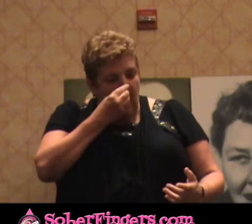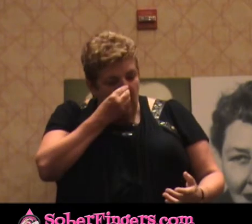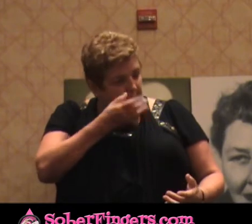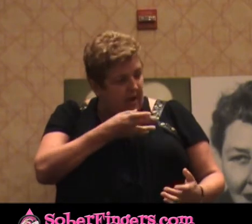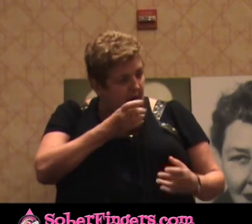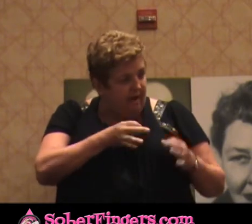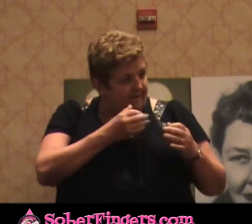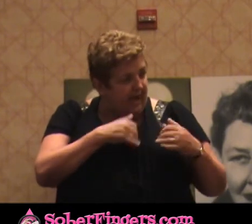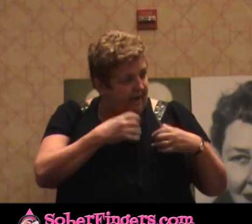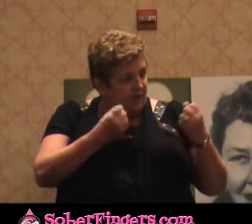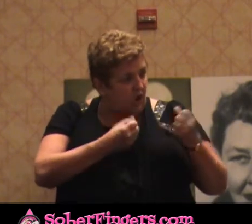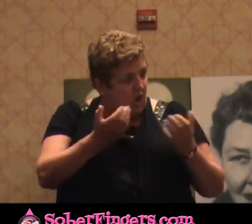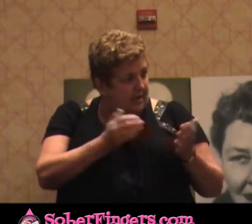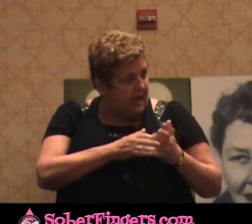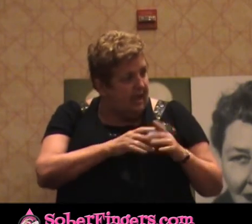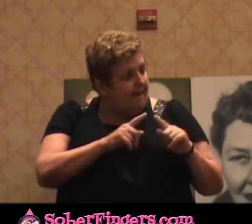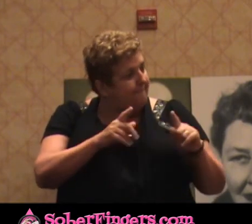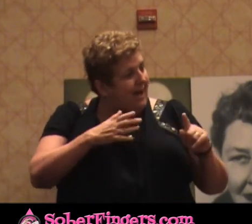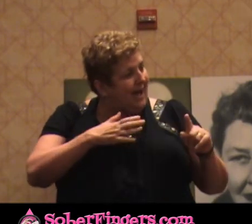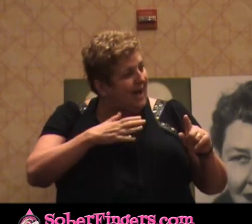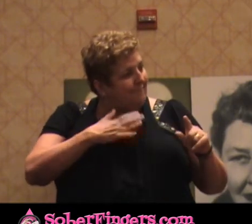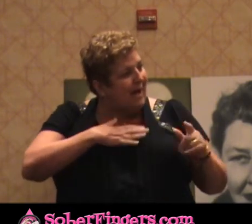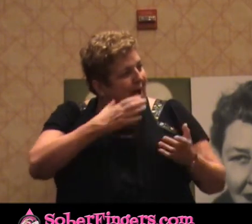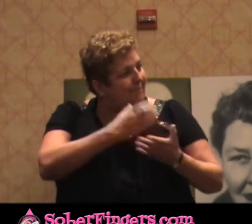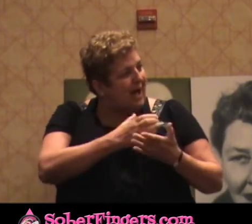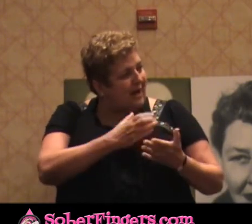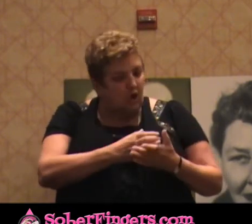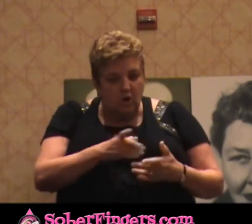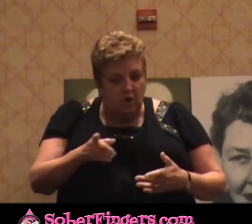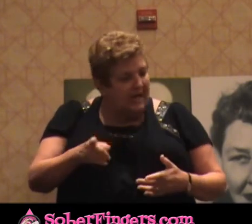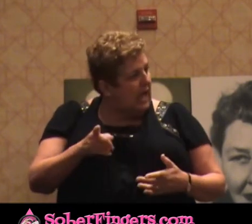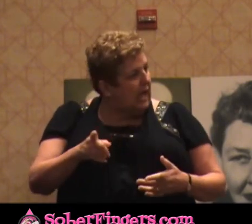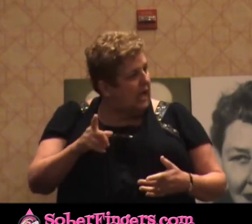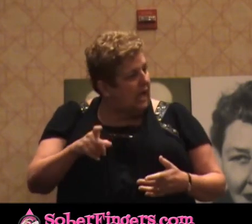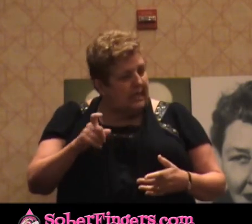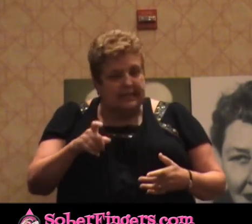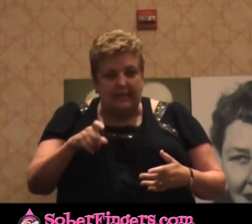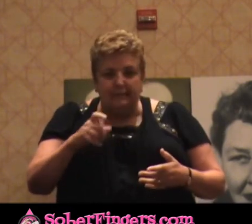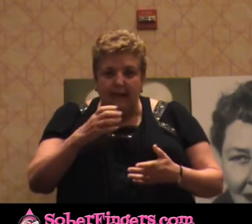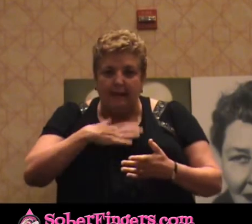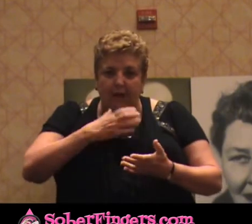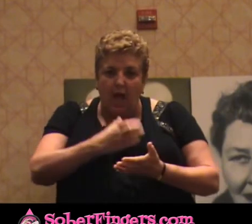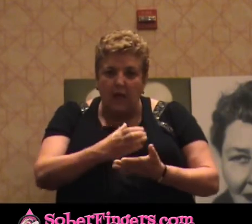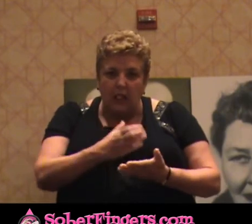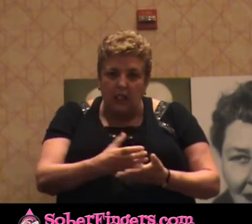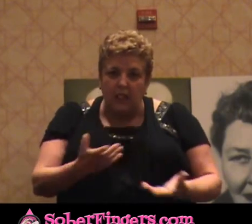I love it. I just need to get my bottle. I just got a liquor store. You know what saying? Y'all can do whatever y'all want.